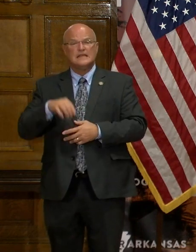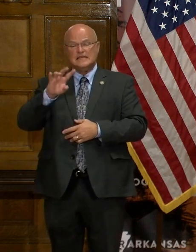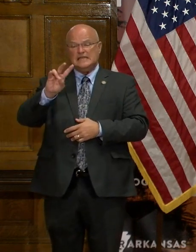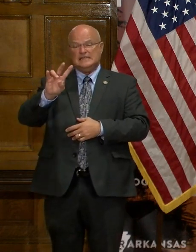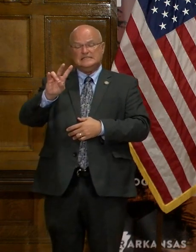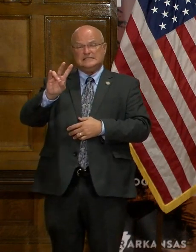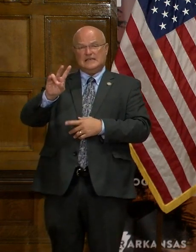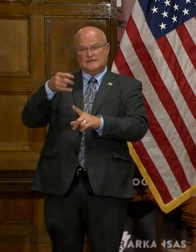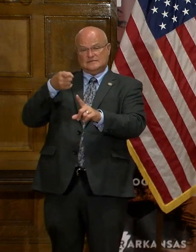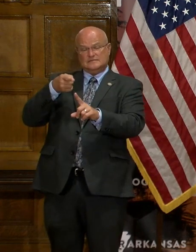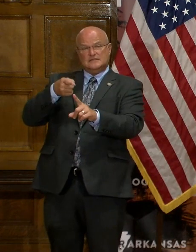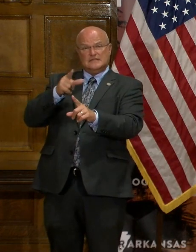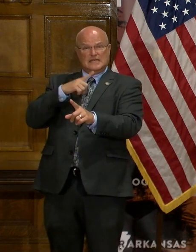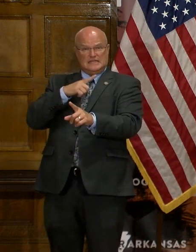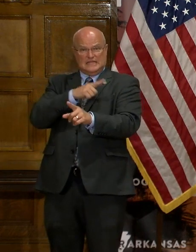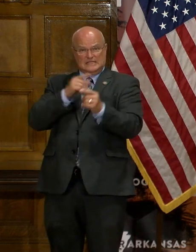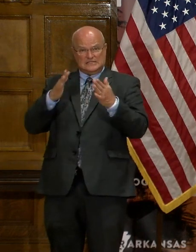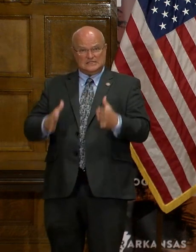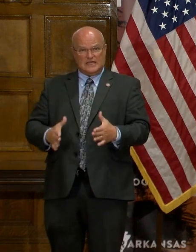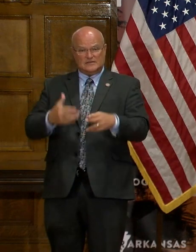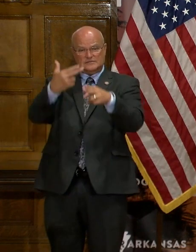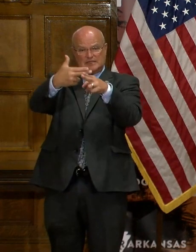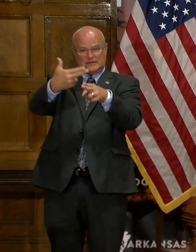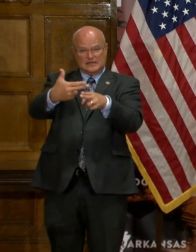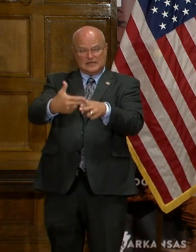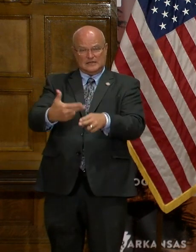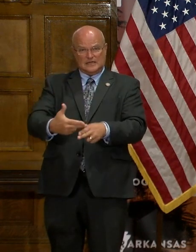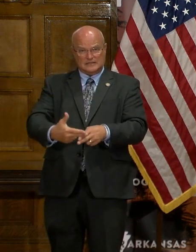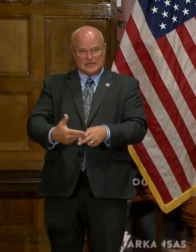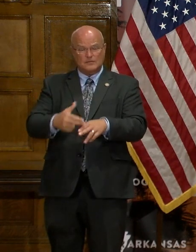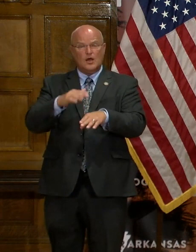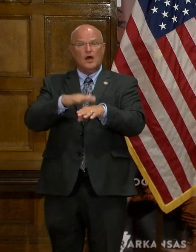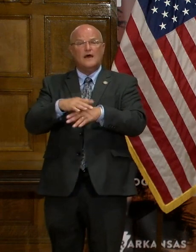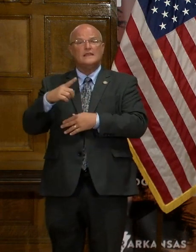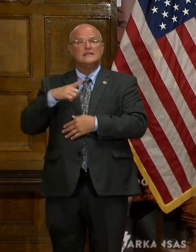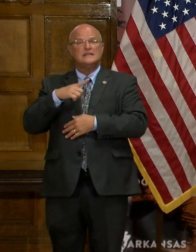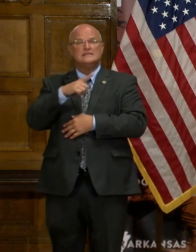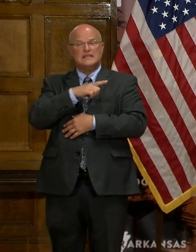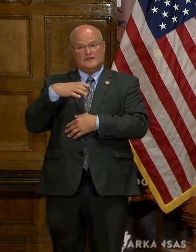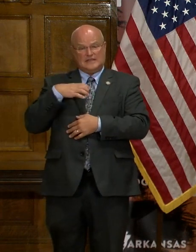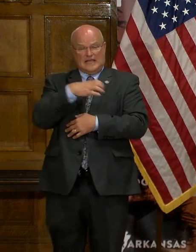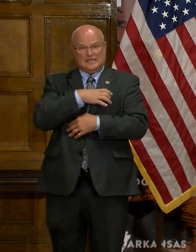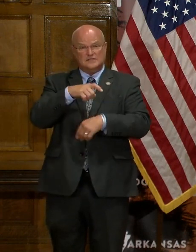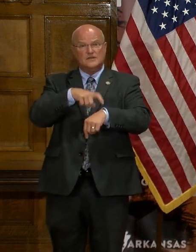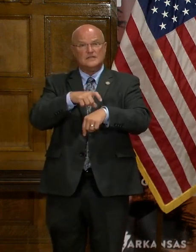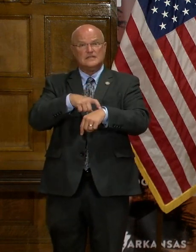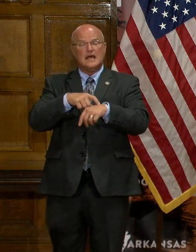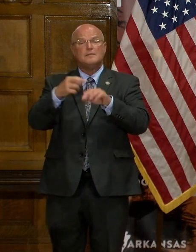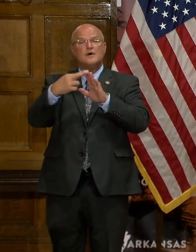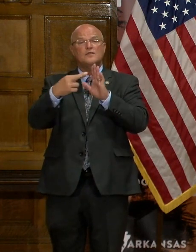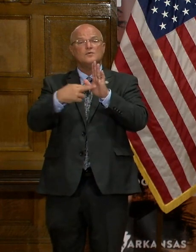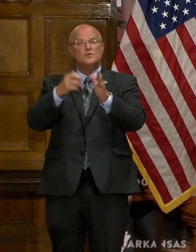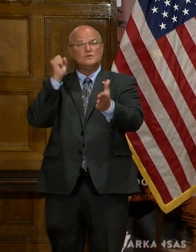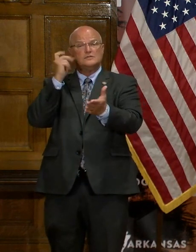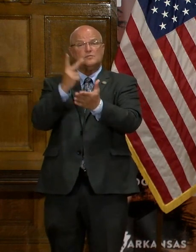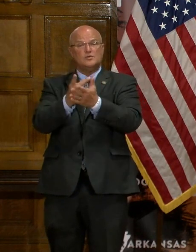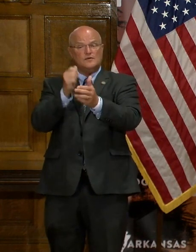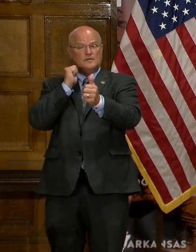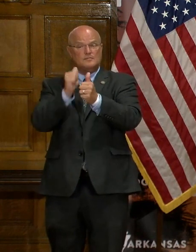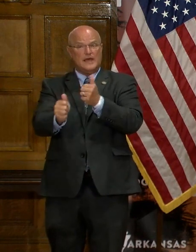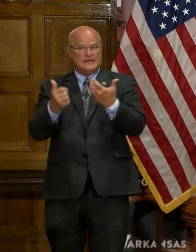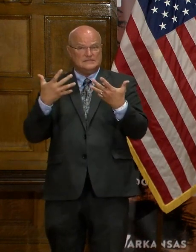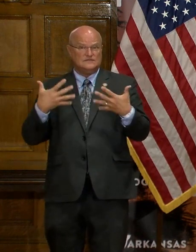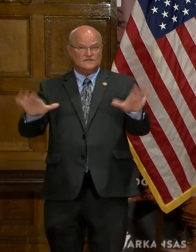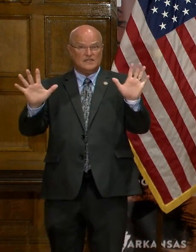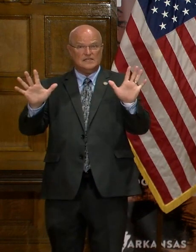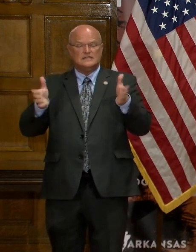legislators that are named in the suit were on the legislative council at the time the rule was approved, which